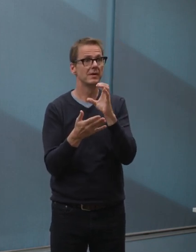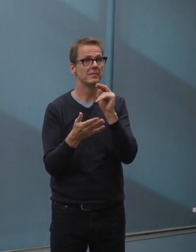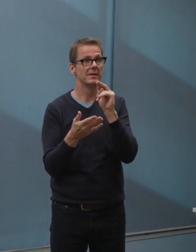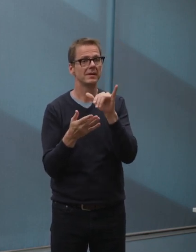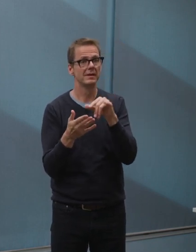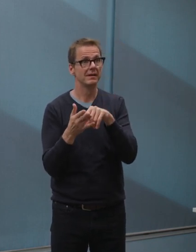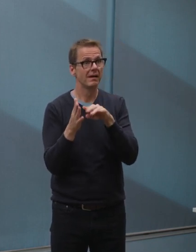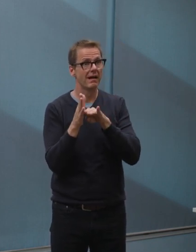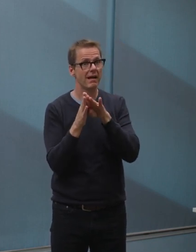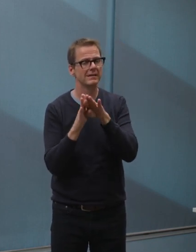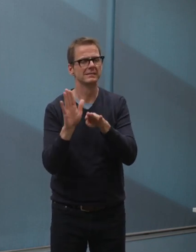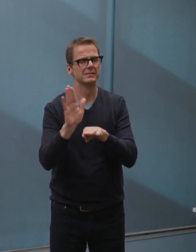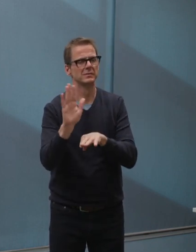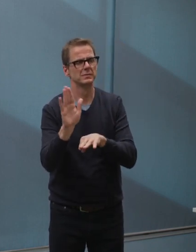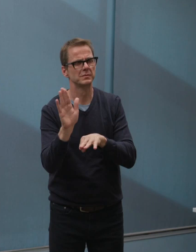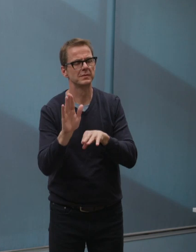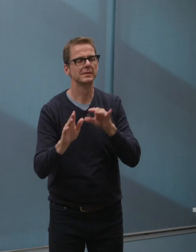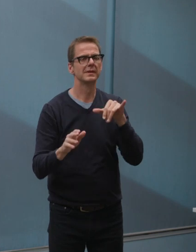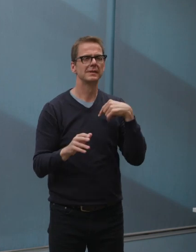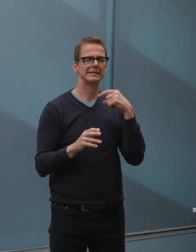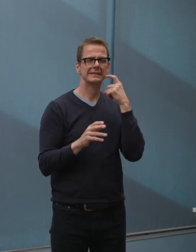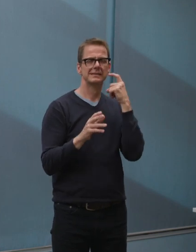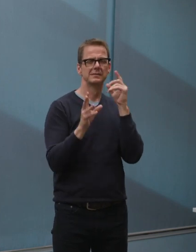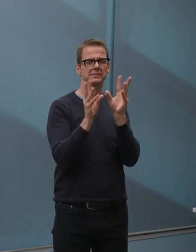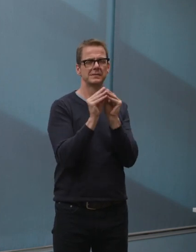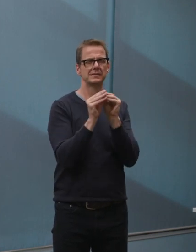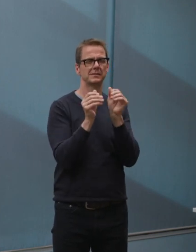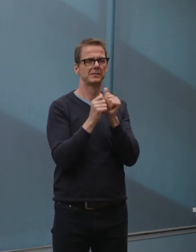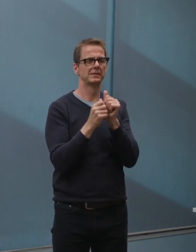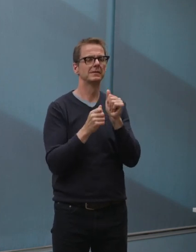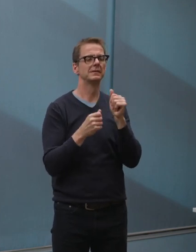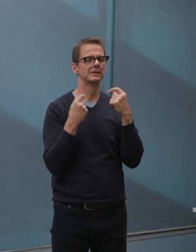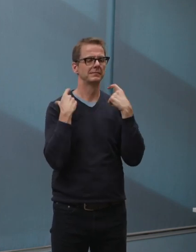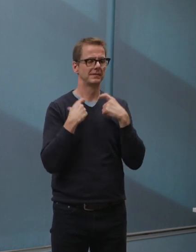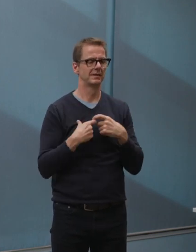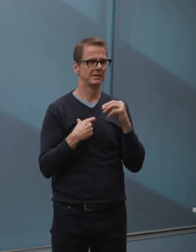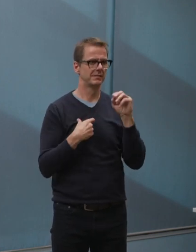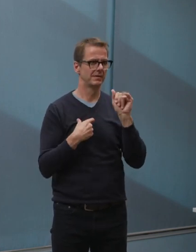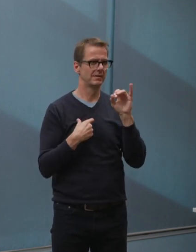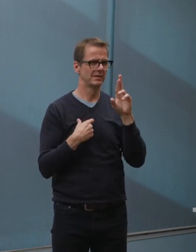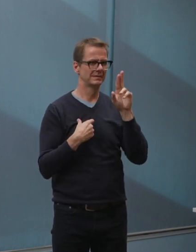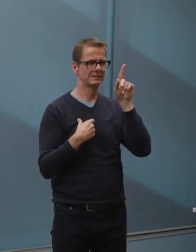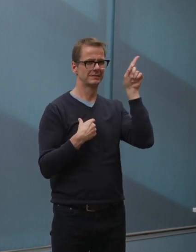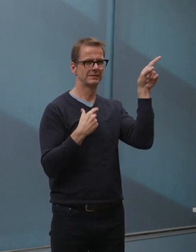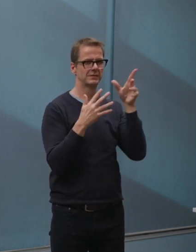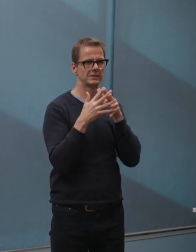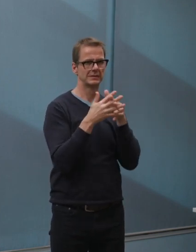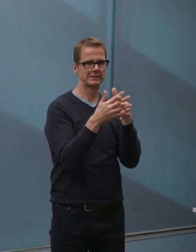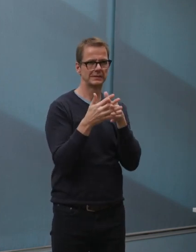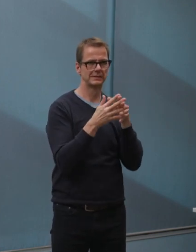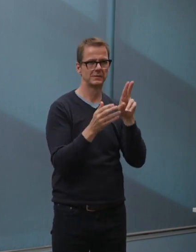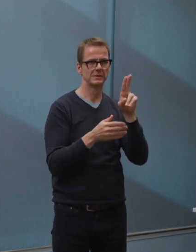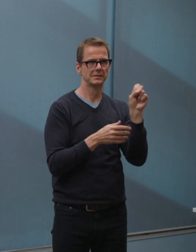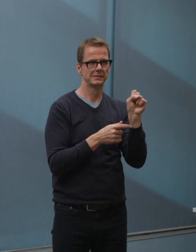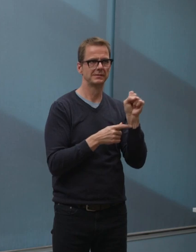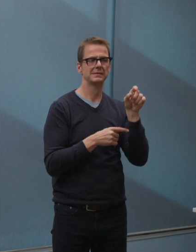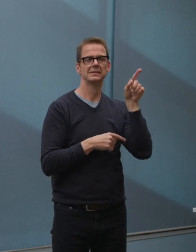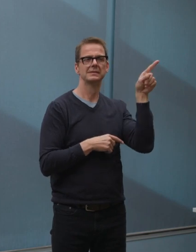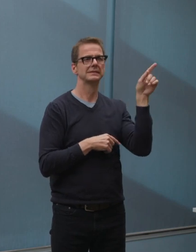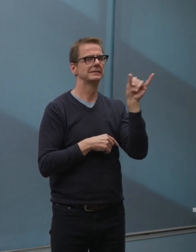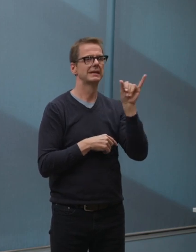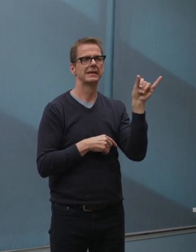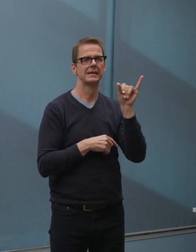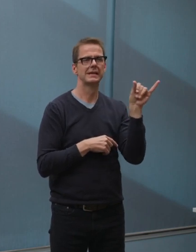talking about the hits to the income taxes that they collect, the sales taxes that they collect, and how the